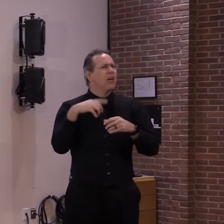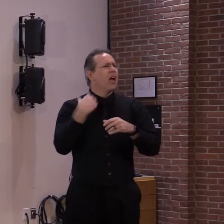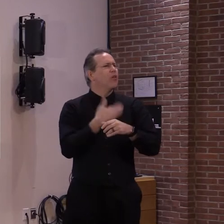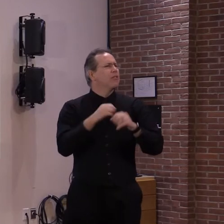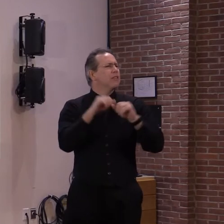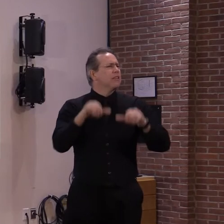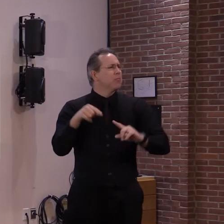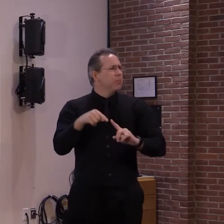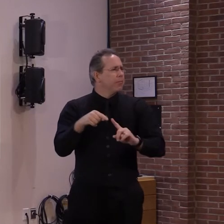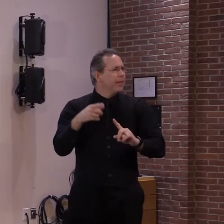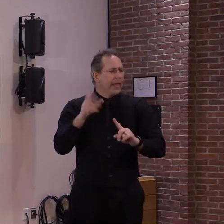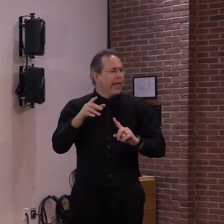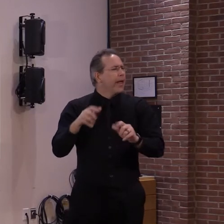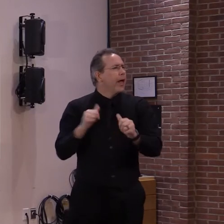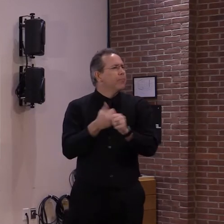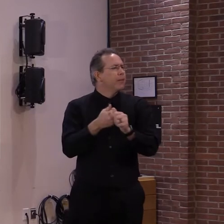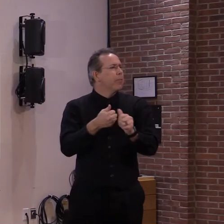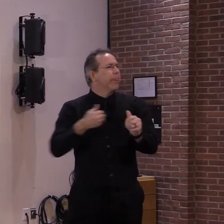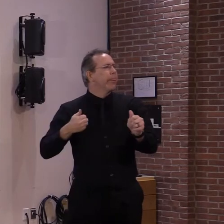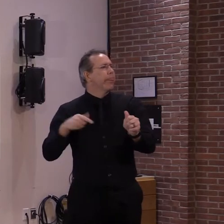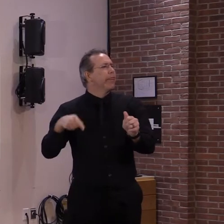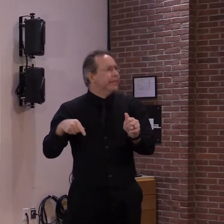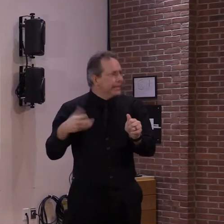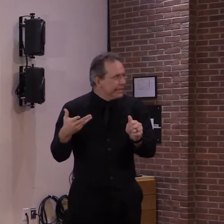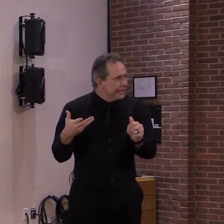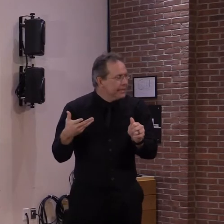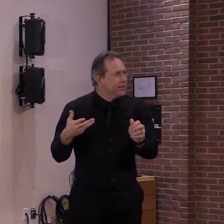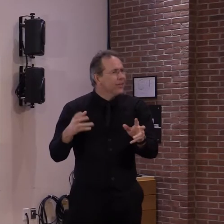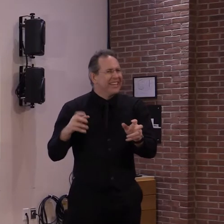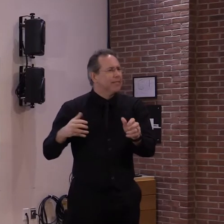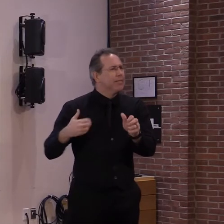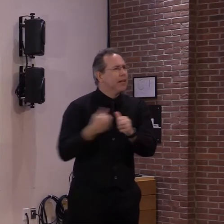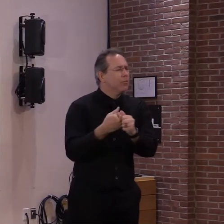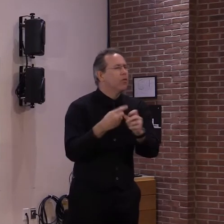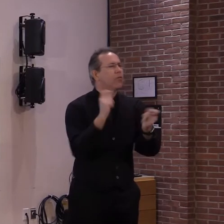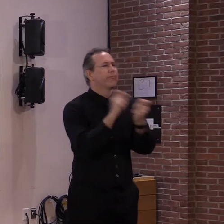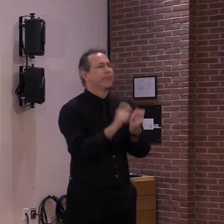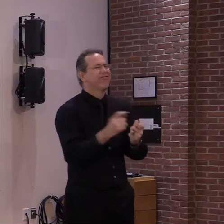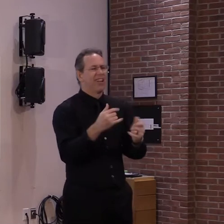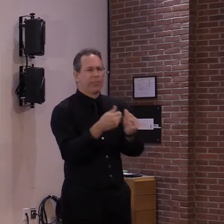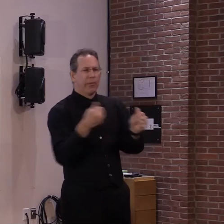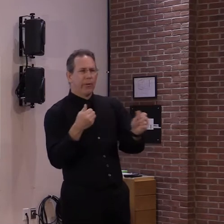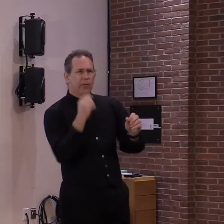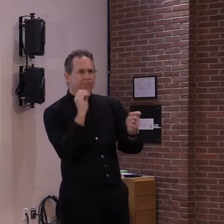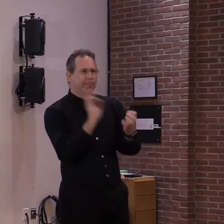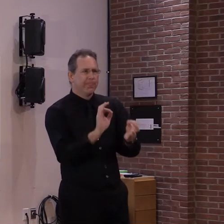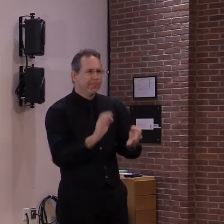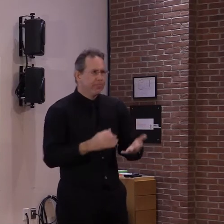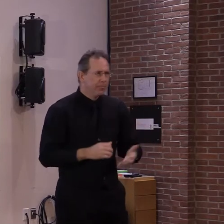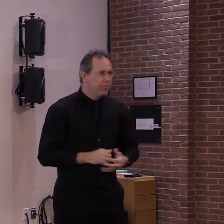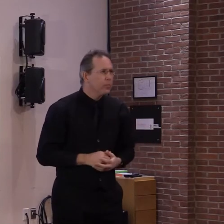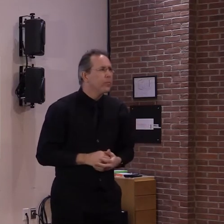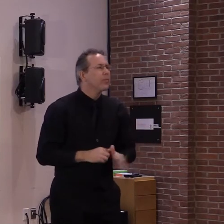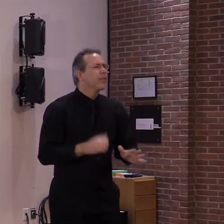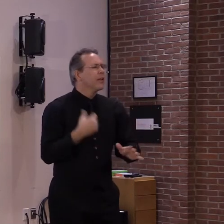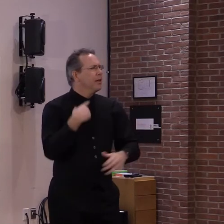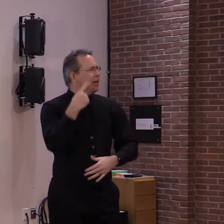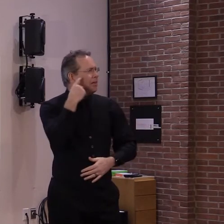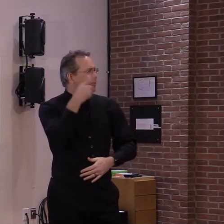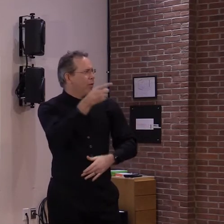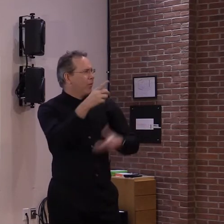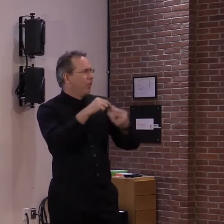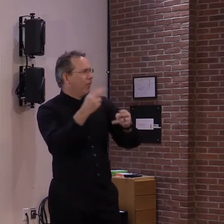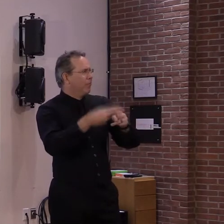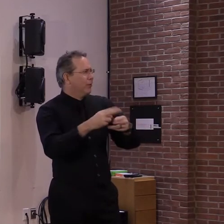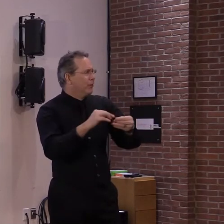terms of registration. And some of it is second dose. And you've to realize when you have second